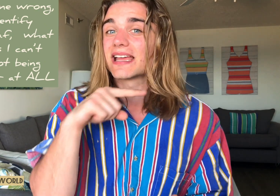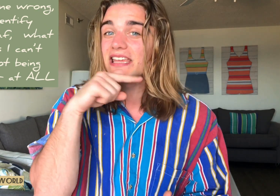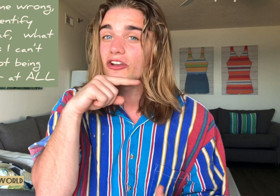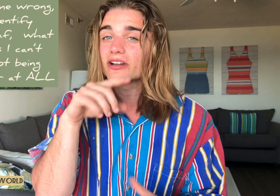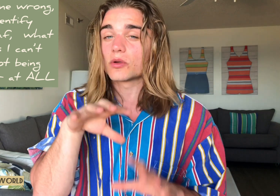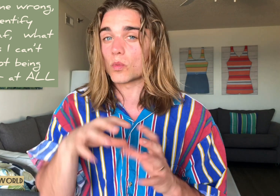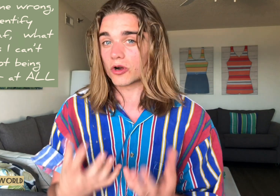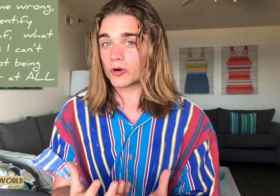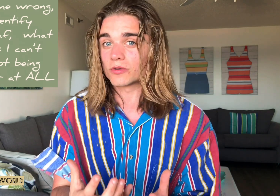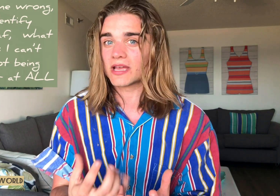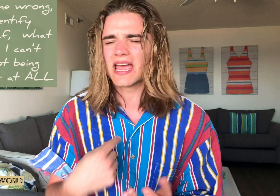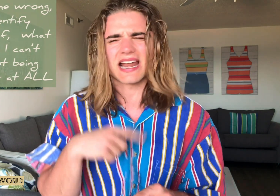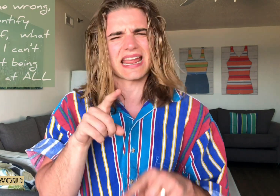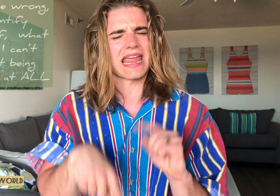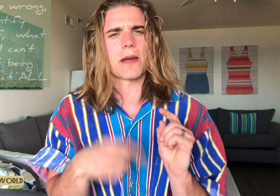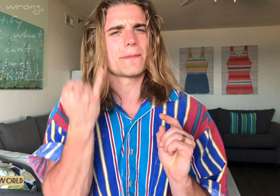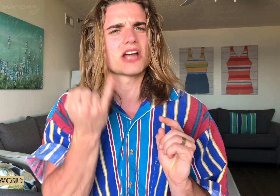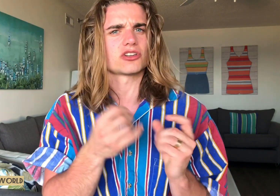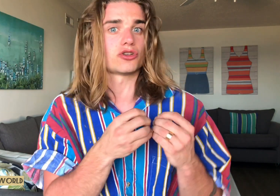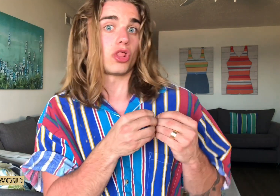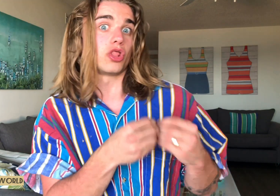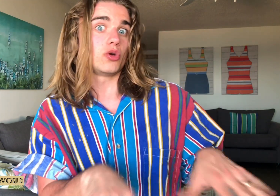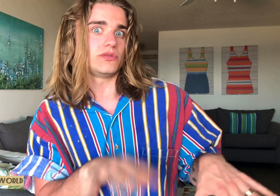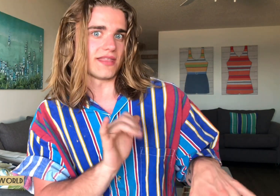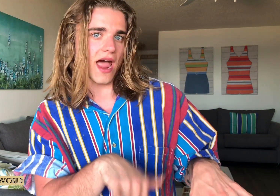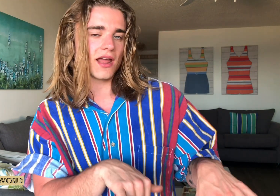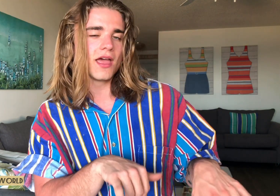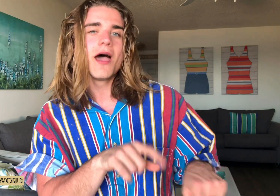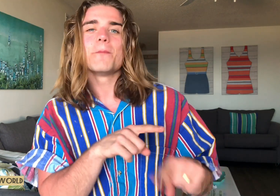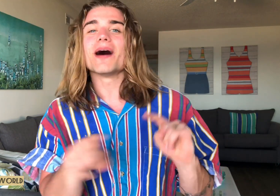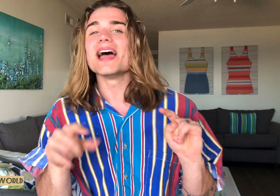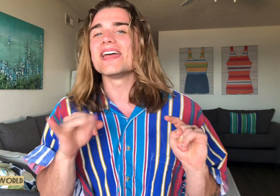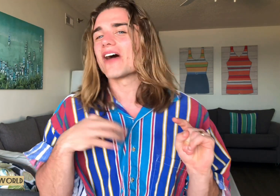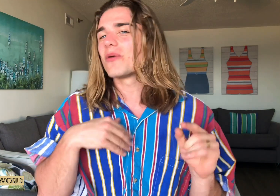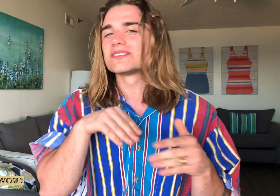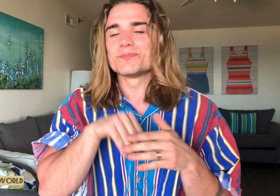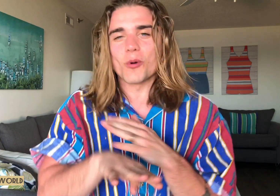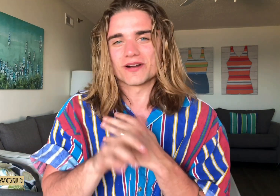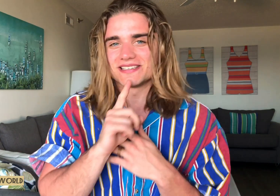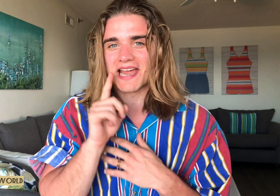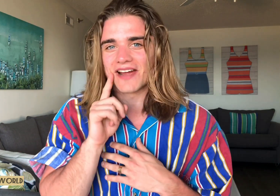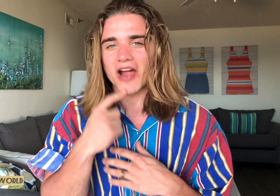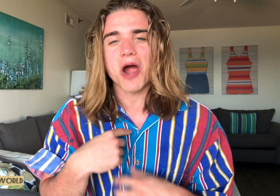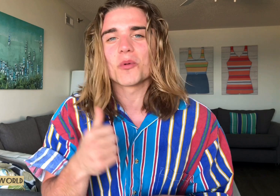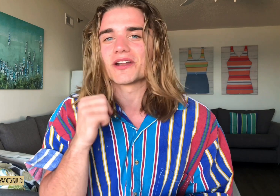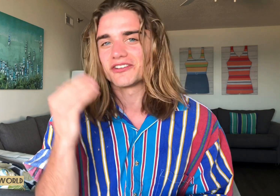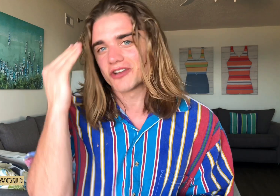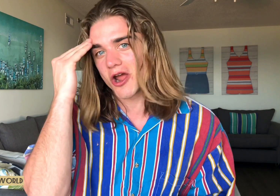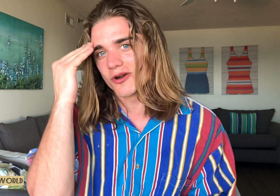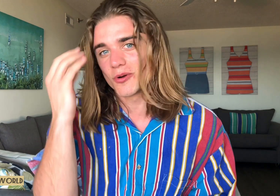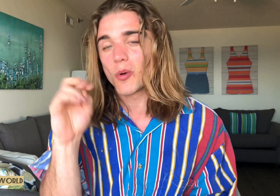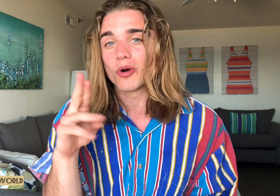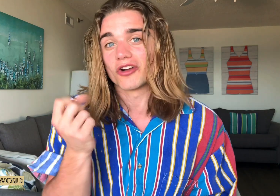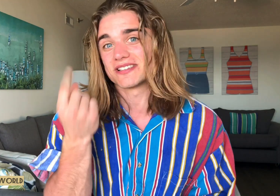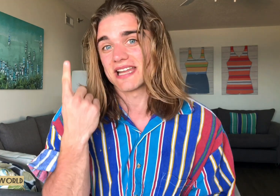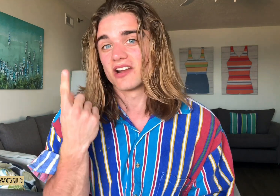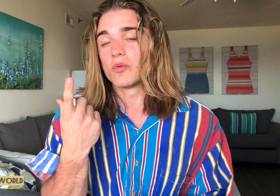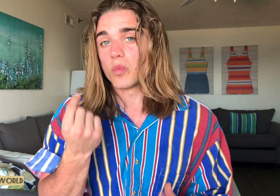hearing world and I can't imagine to lose that. But if I was born deaf, I wouldn't know or understand what